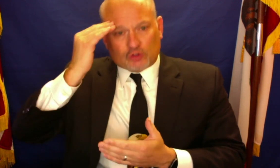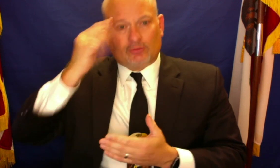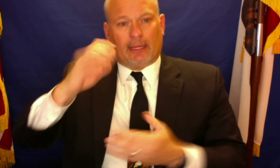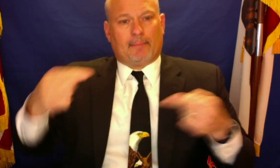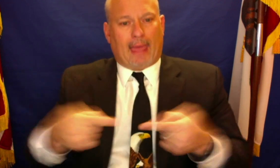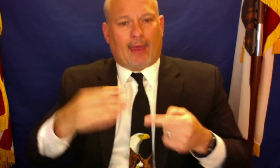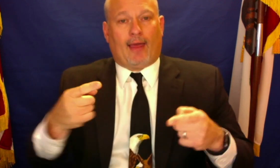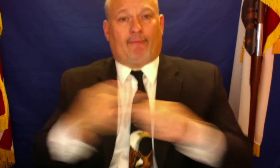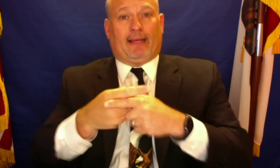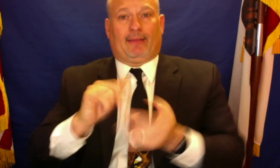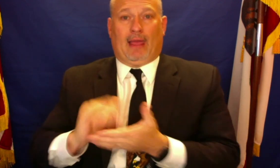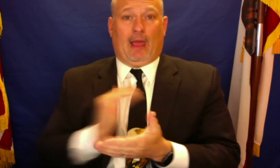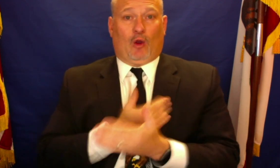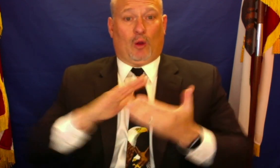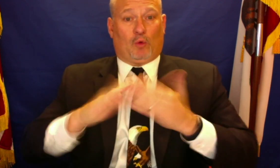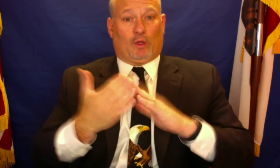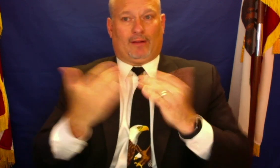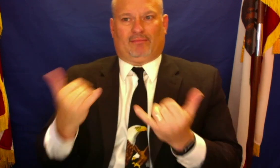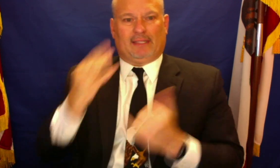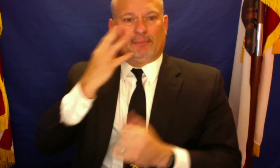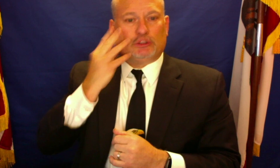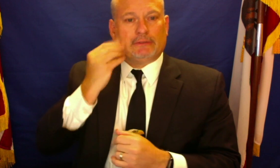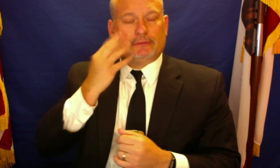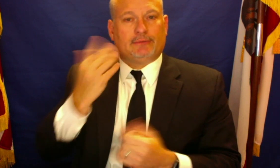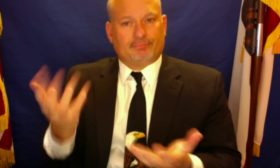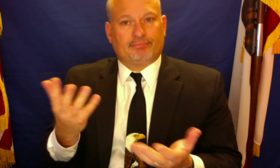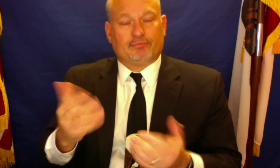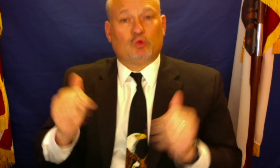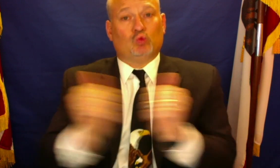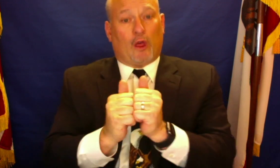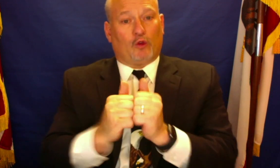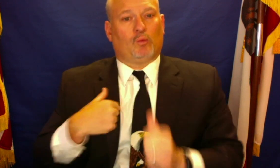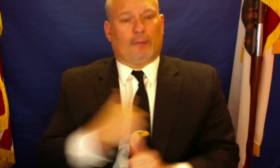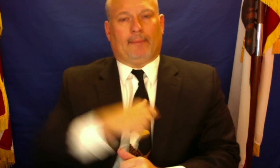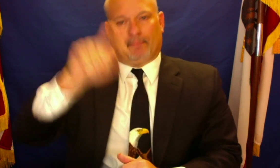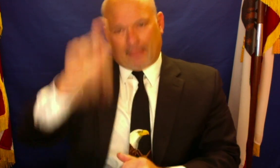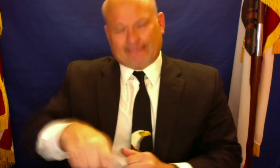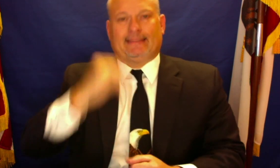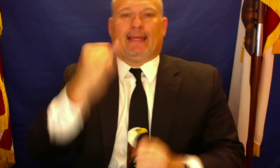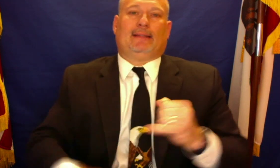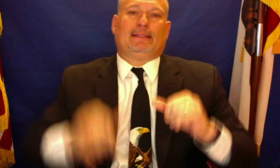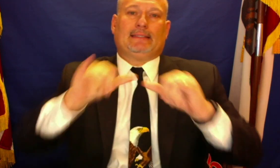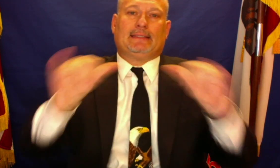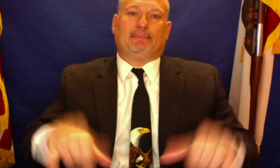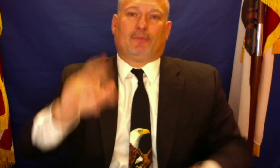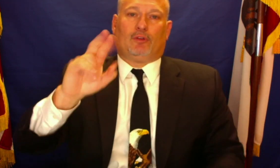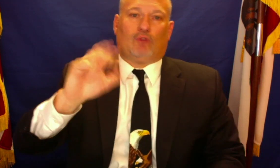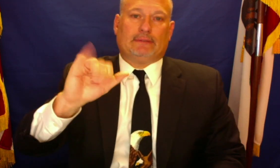acknowledges the pain and conflicts that our community is experiencing. Together, we must end systemic